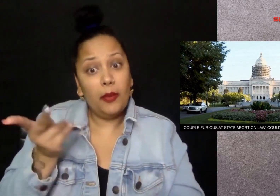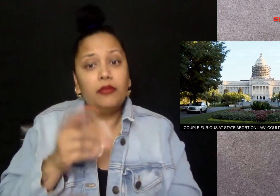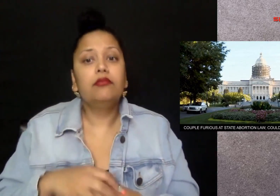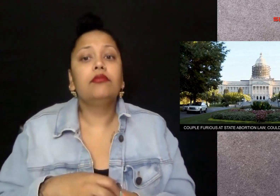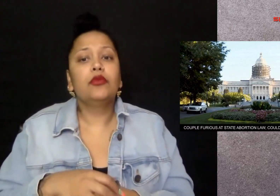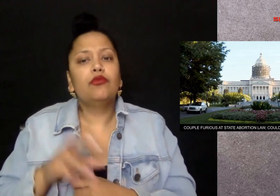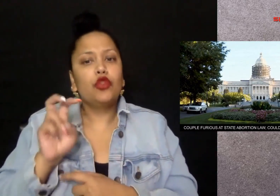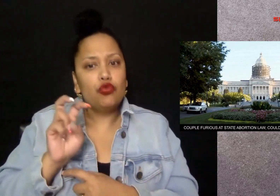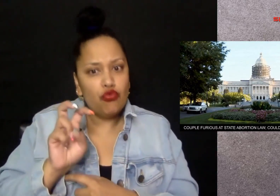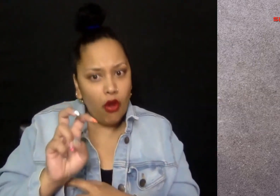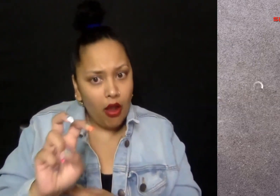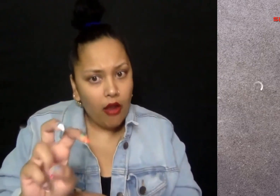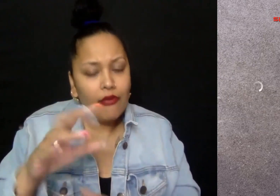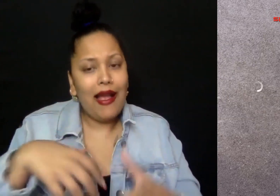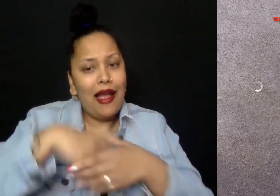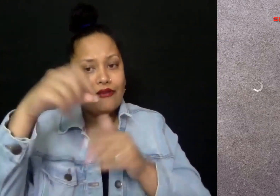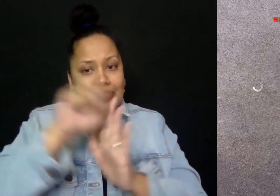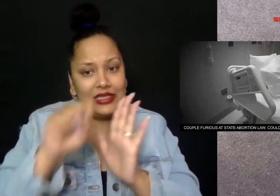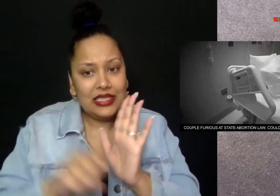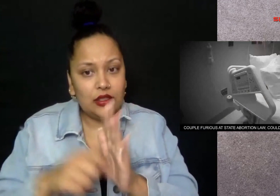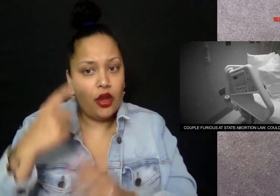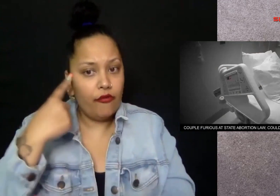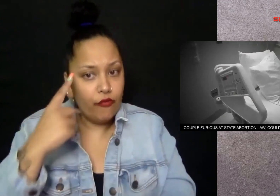the couple traveled out of state for a procedure